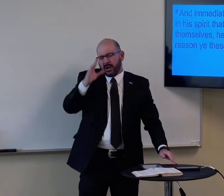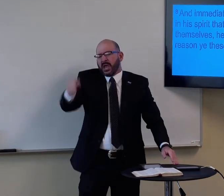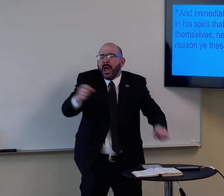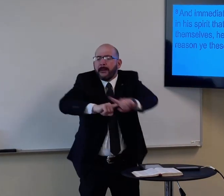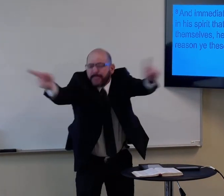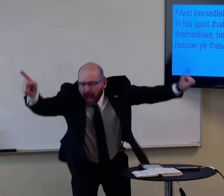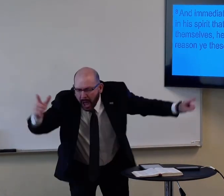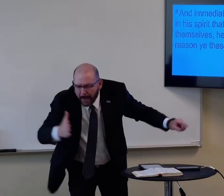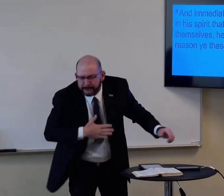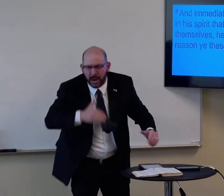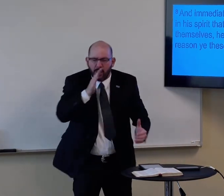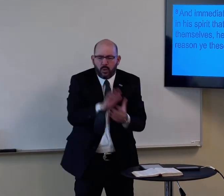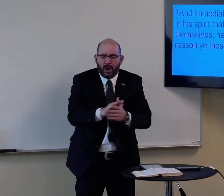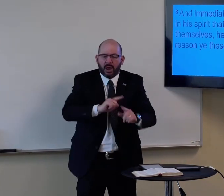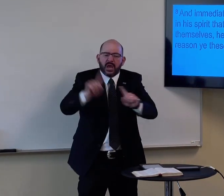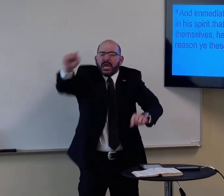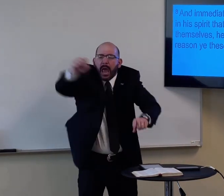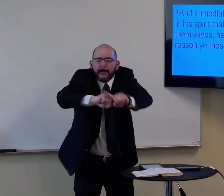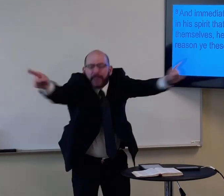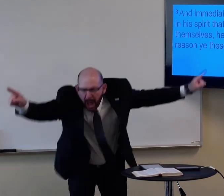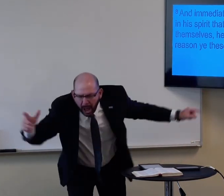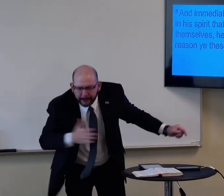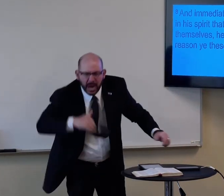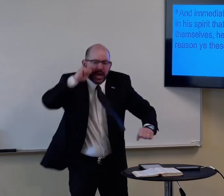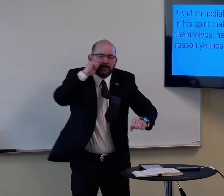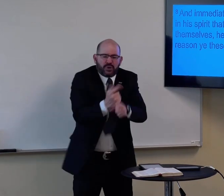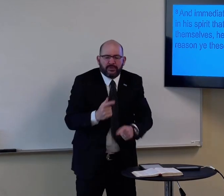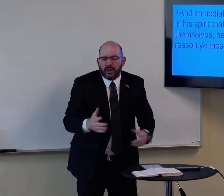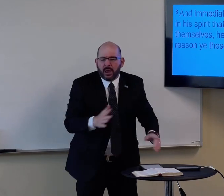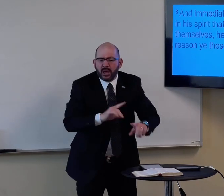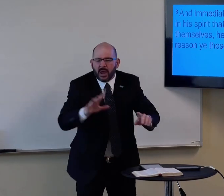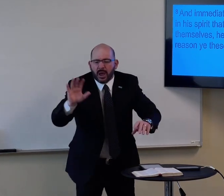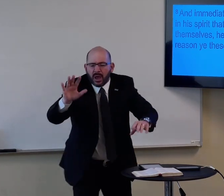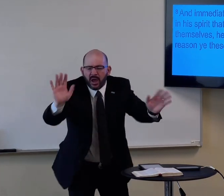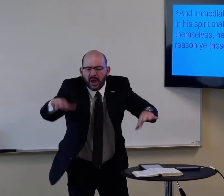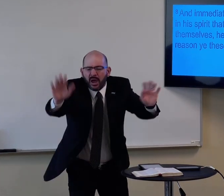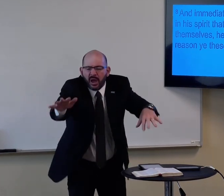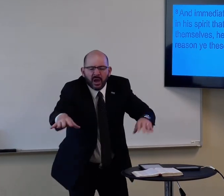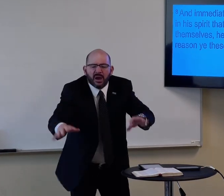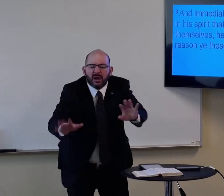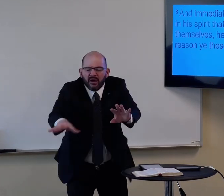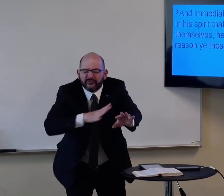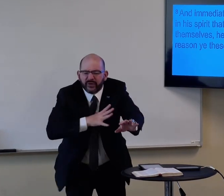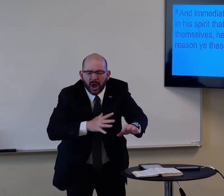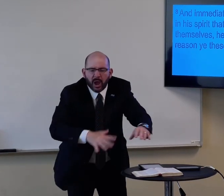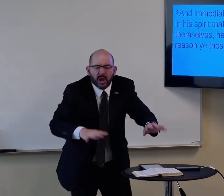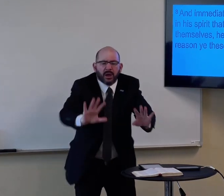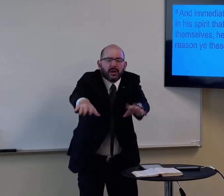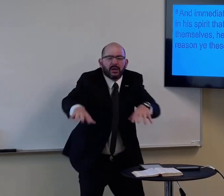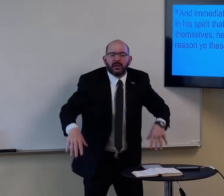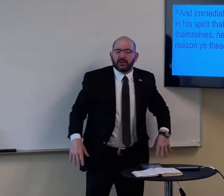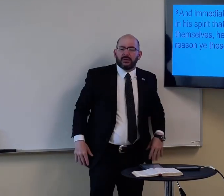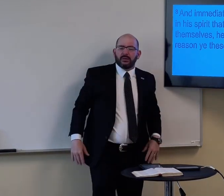you know, I mean, because of my mom, or because of my parents, or because of my boyfriend, or because of my girlfriend, or my wife, or whatever.